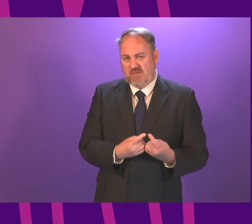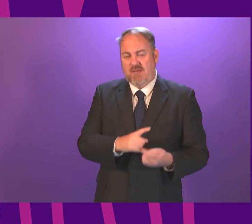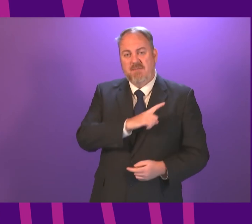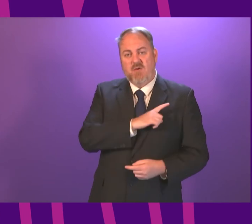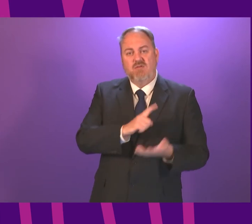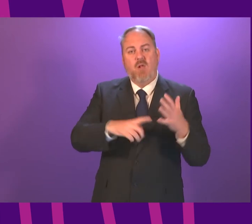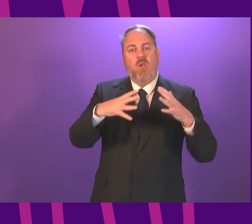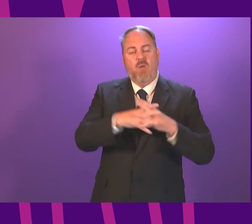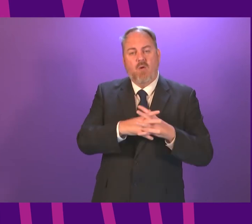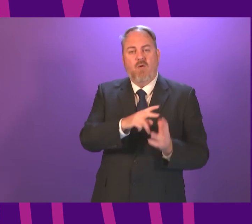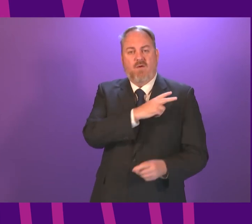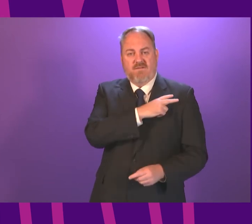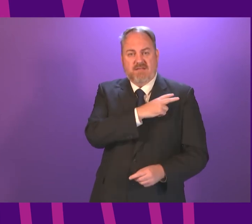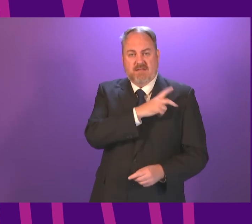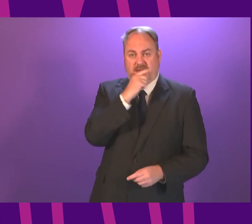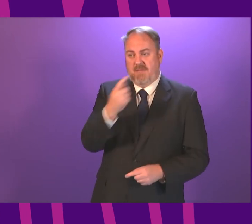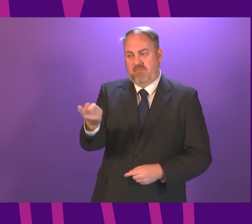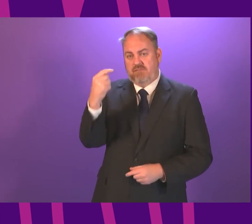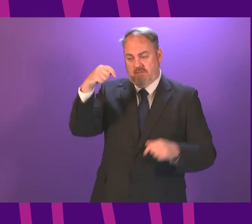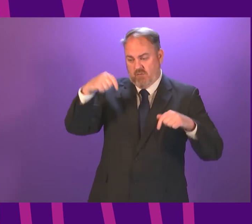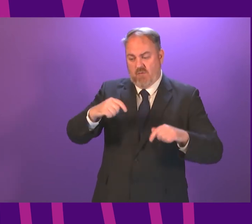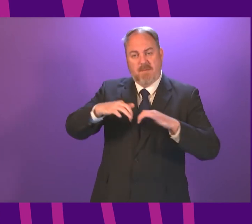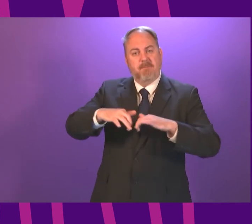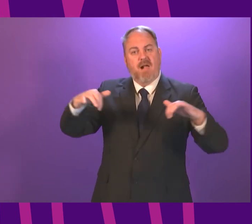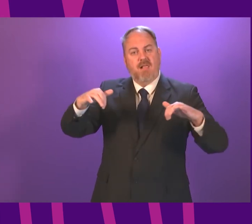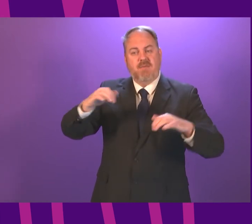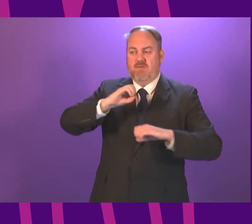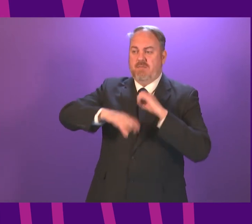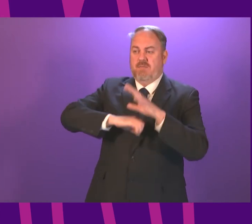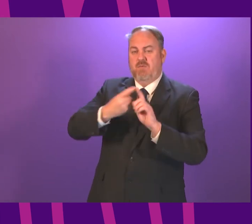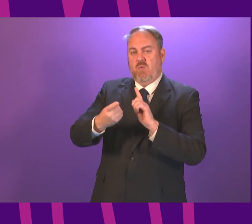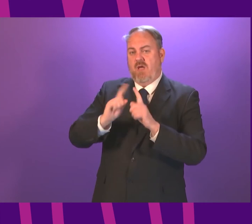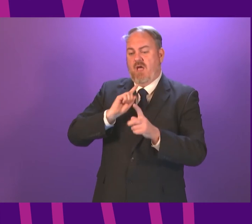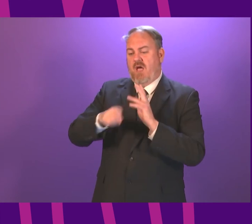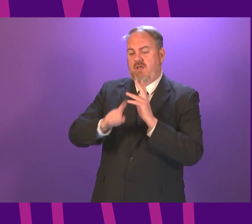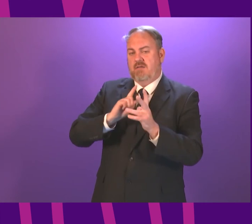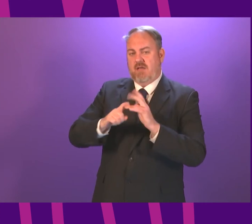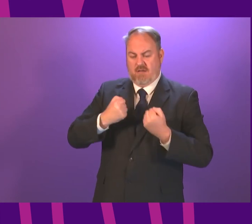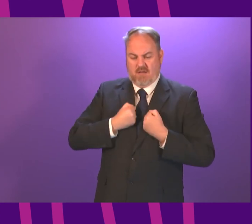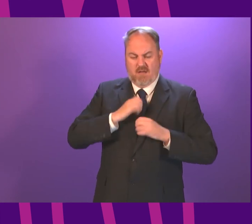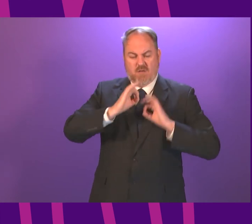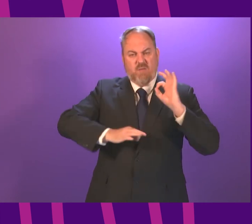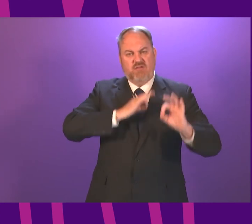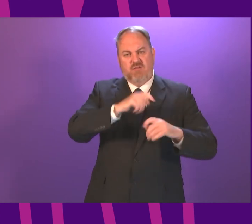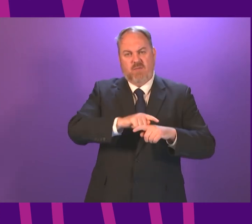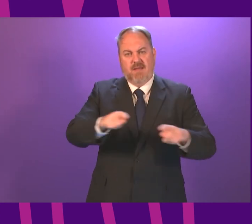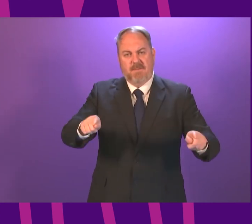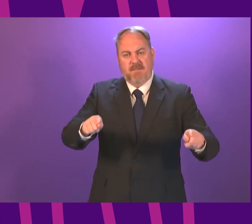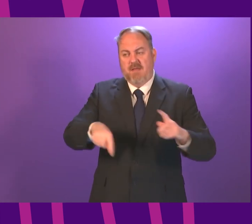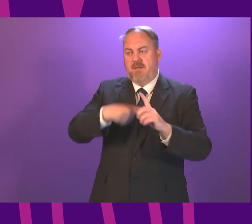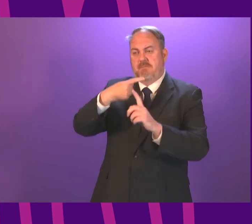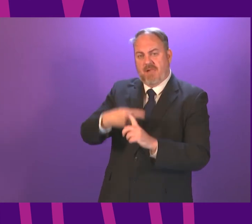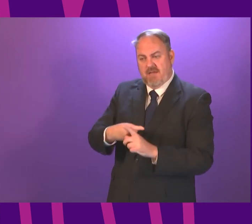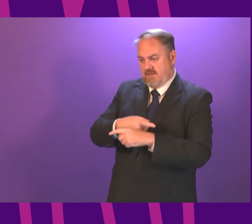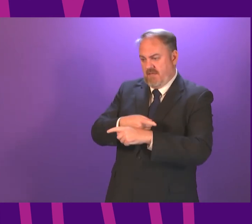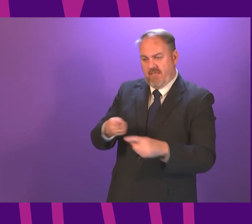officers, law officers can be called to this Parliament to answer questions. And all of the issues that perhaps fall within the prosecutorial function of the